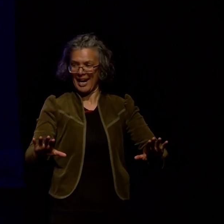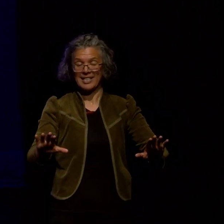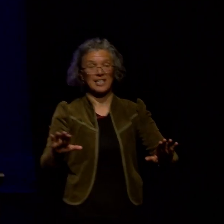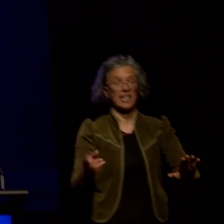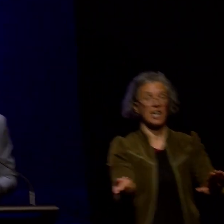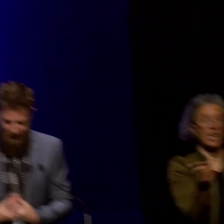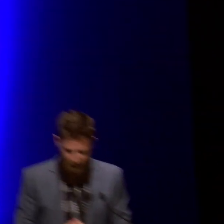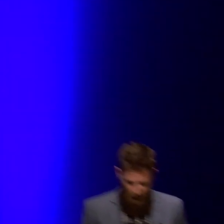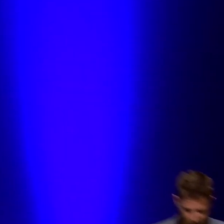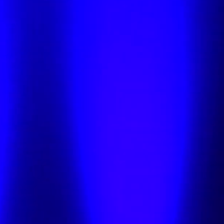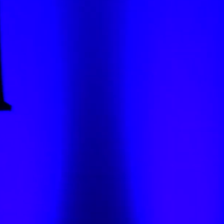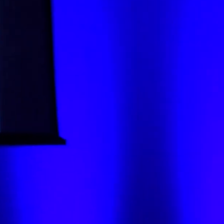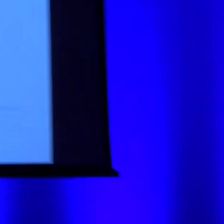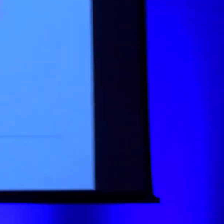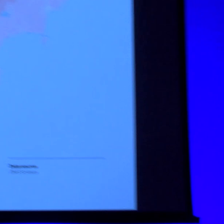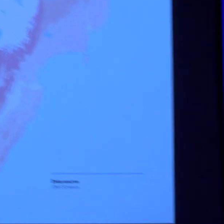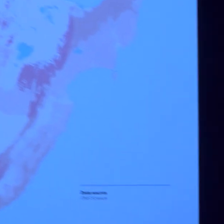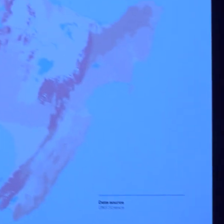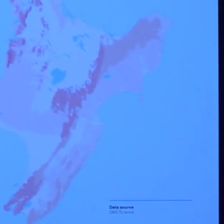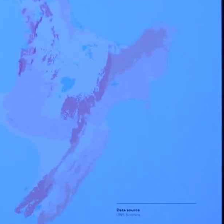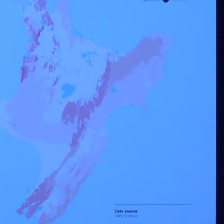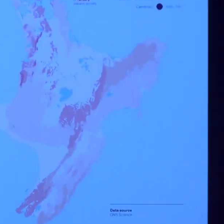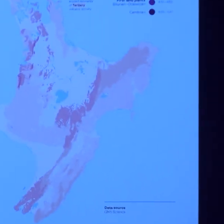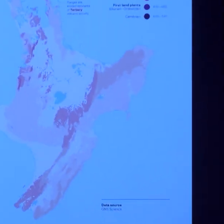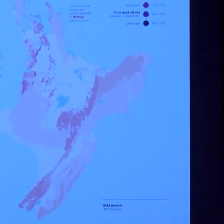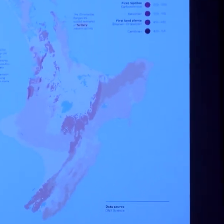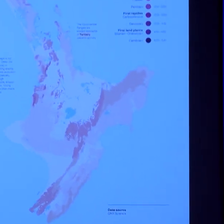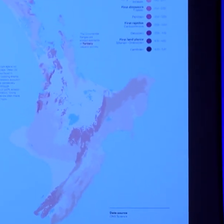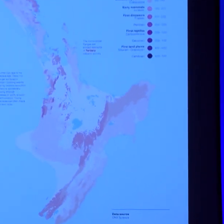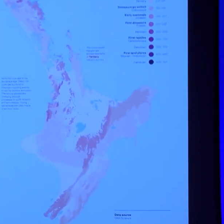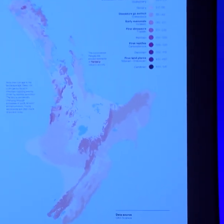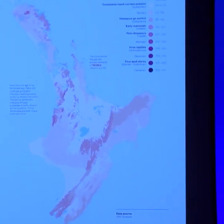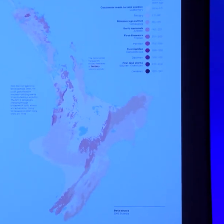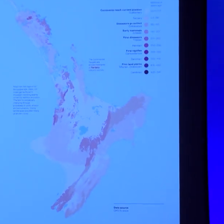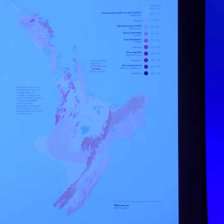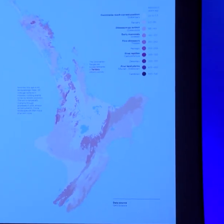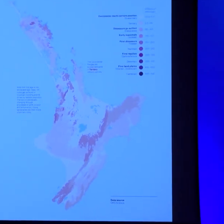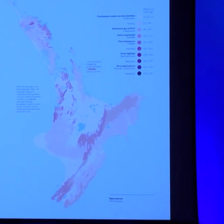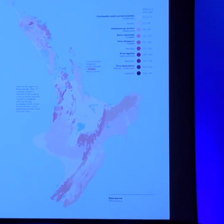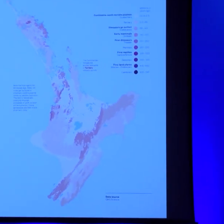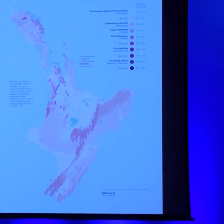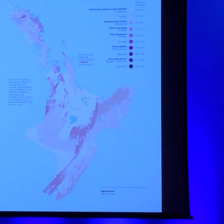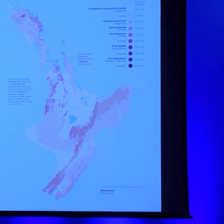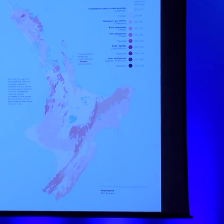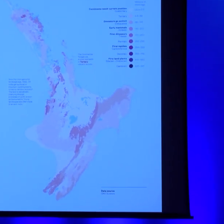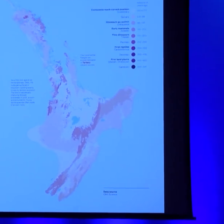is just a map at the national scale of the age of different rocks the lighter it is the younger